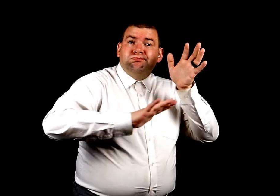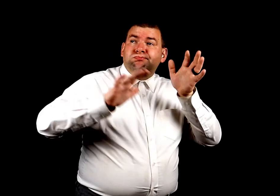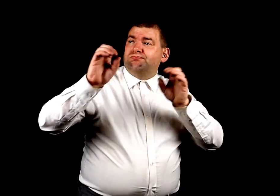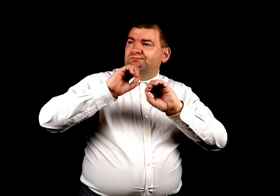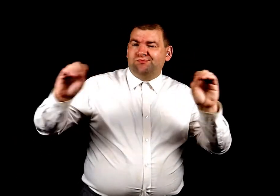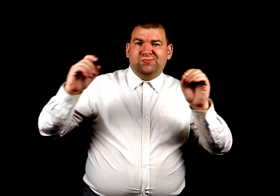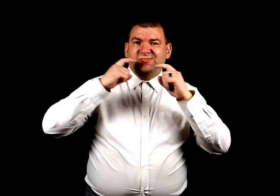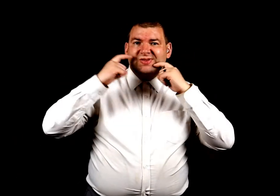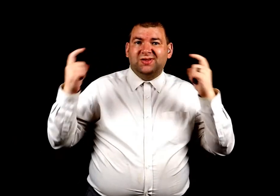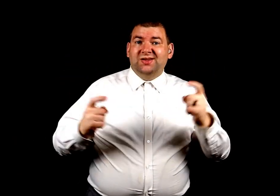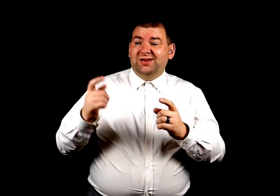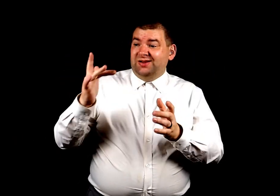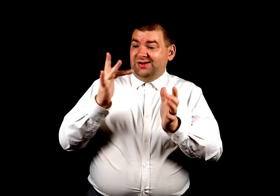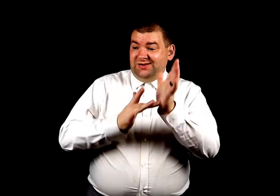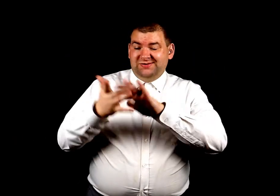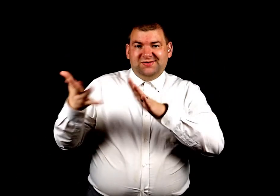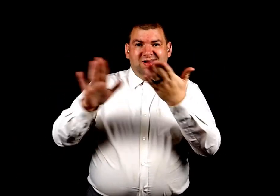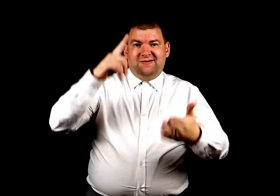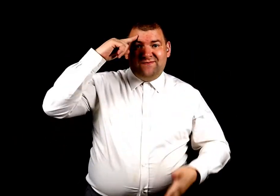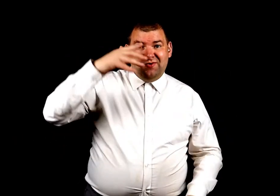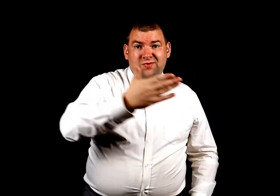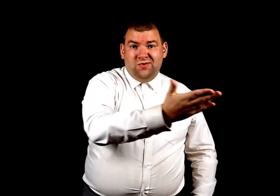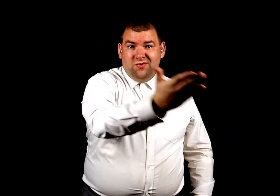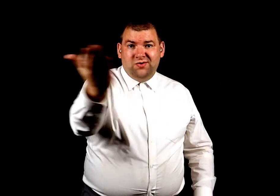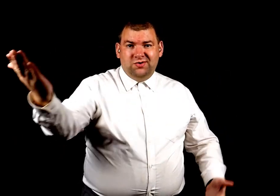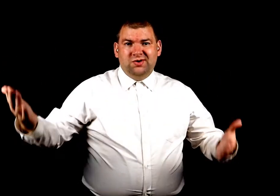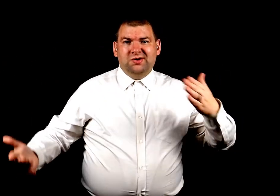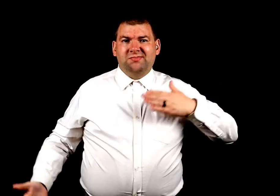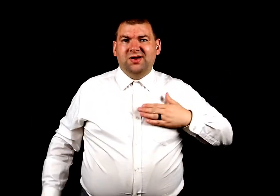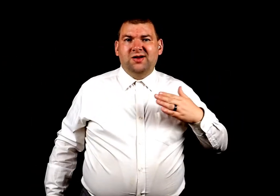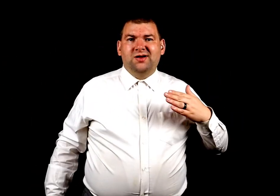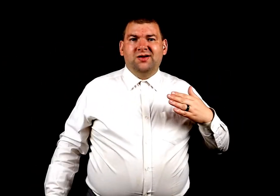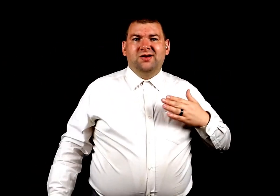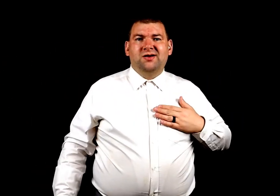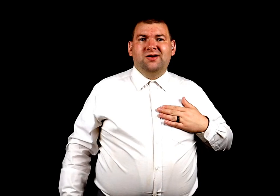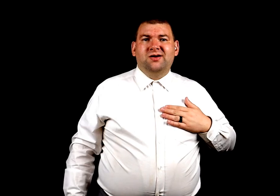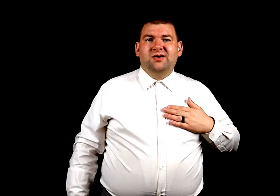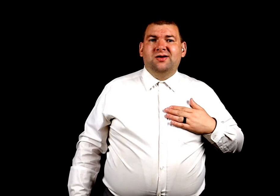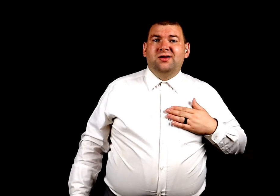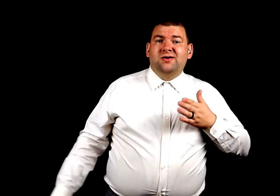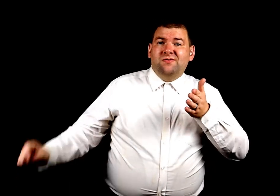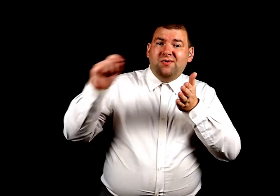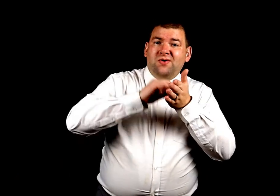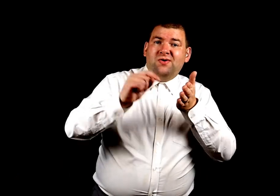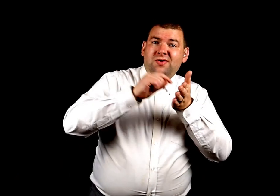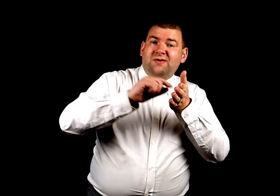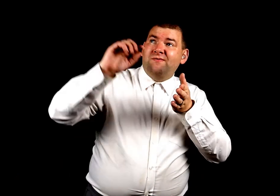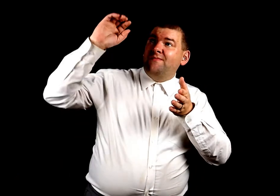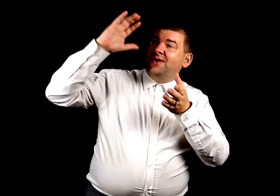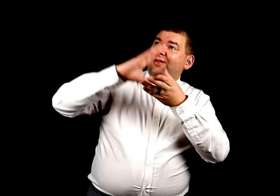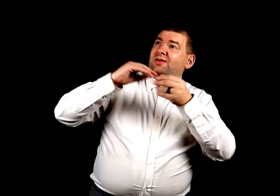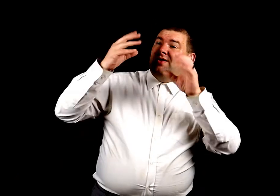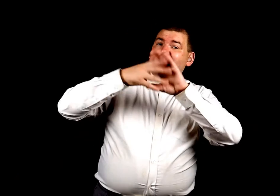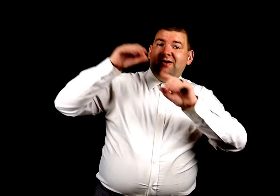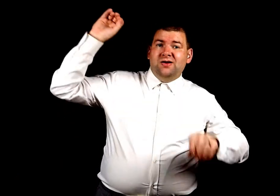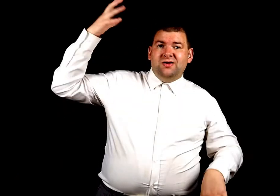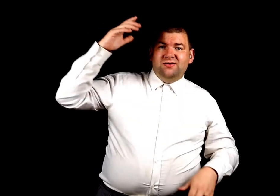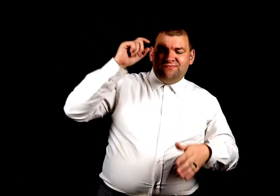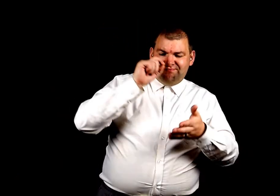sin He died for yours and mine He wrote a message of grace across